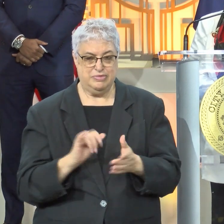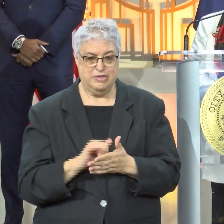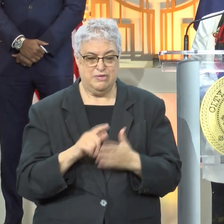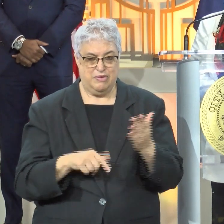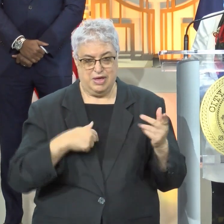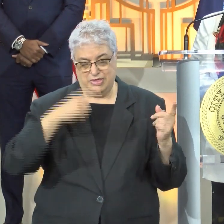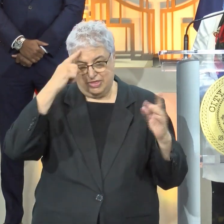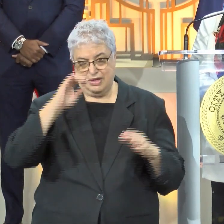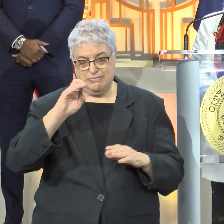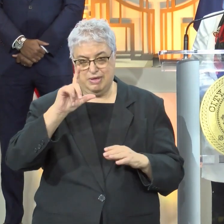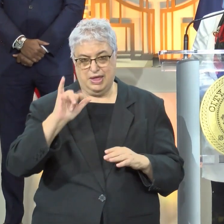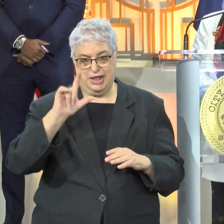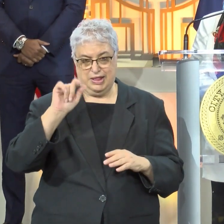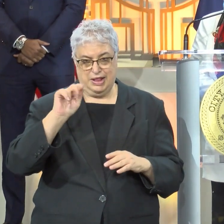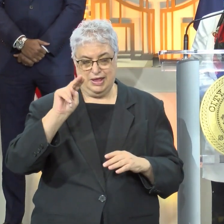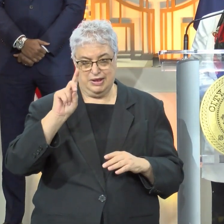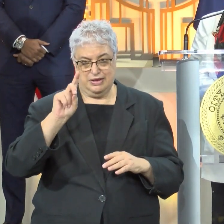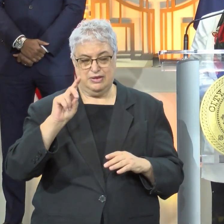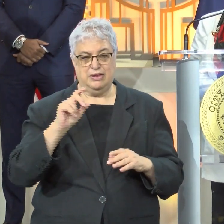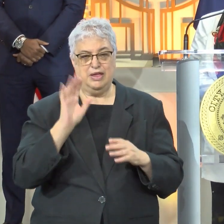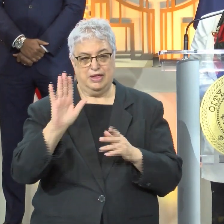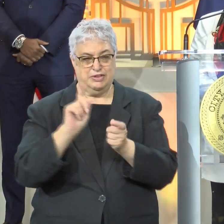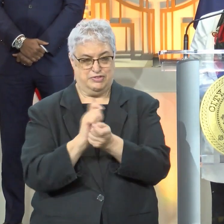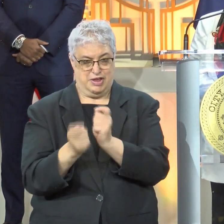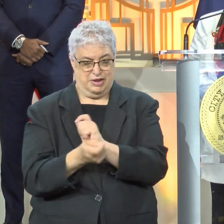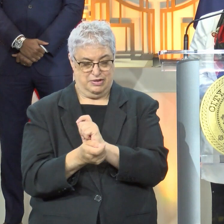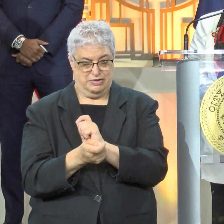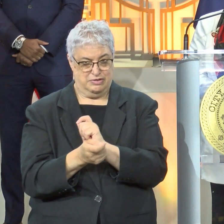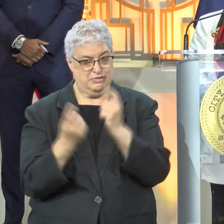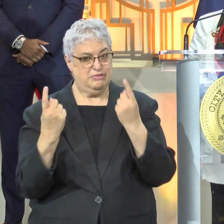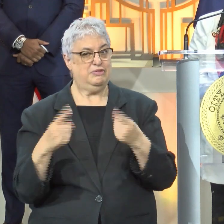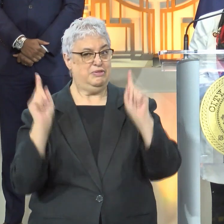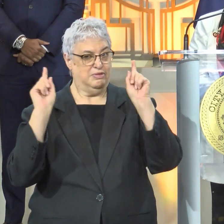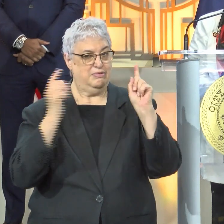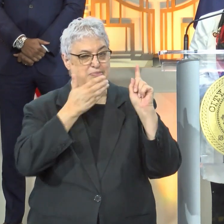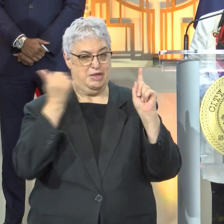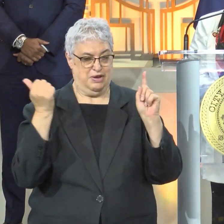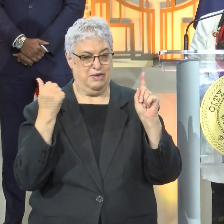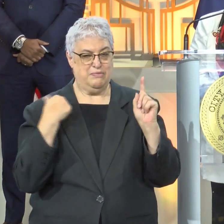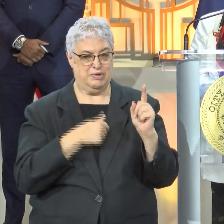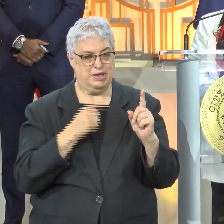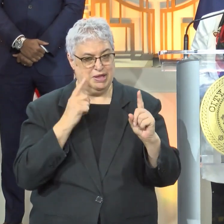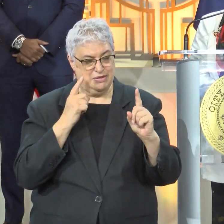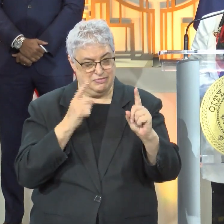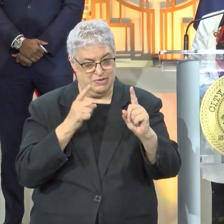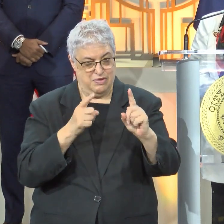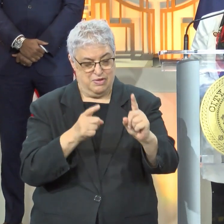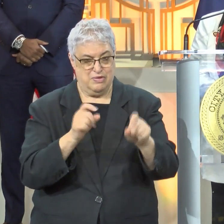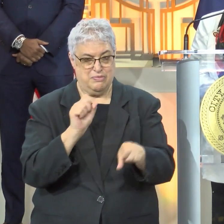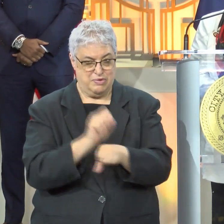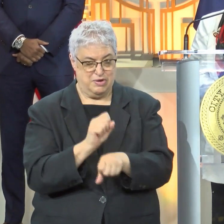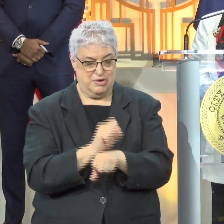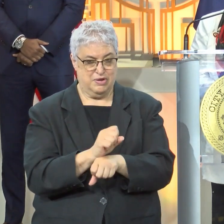that's what I think Mickey Leland has stood for. His change is for the better. And we're going to continue to work for you to get out there